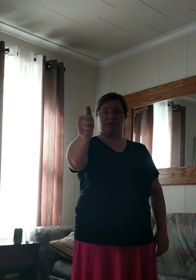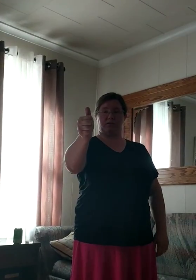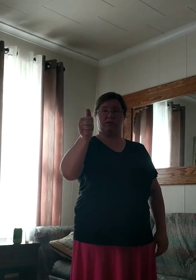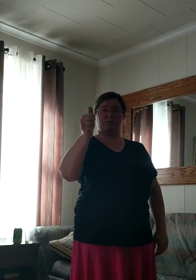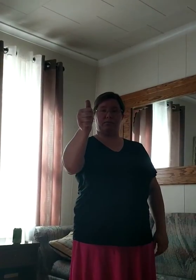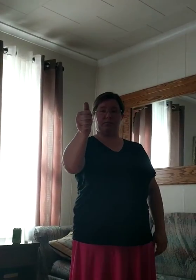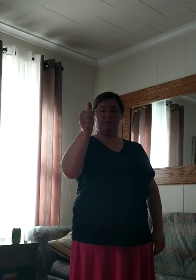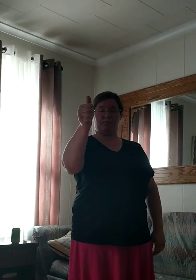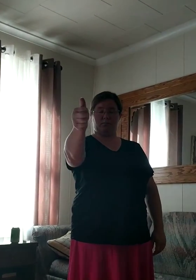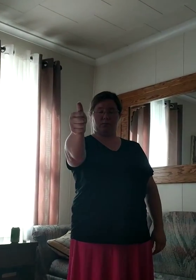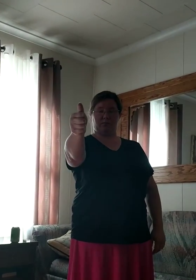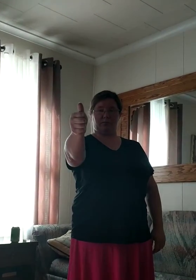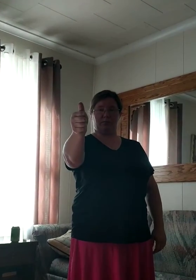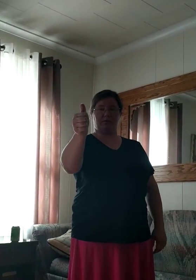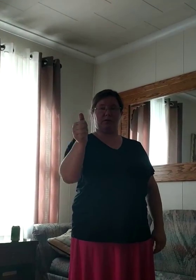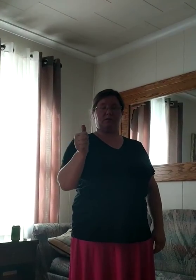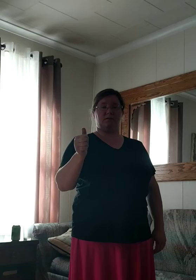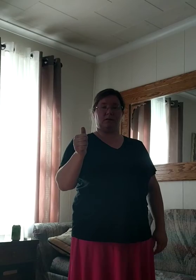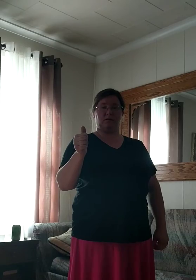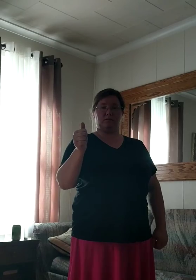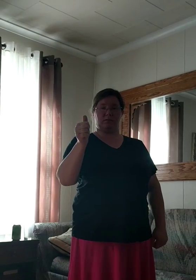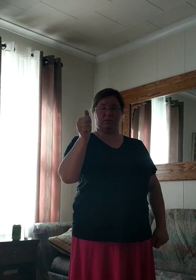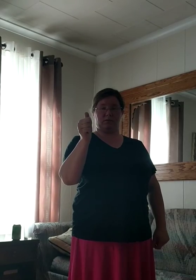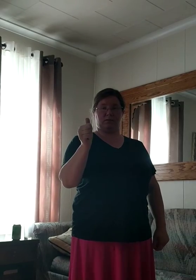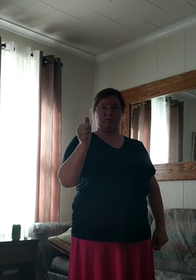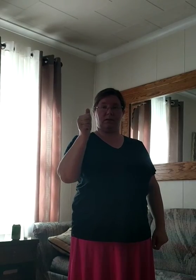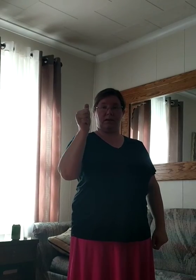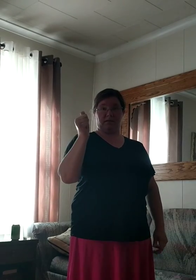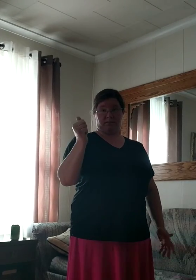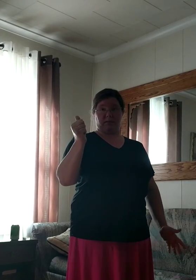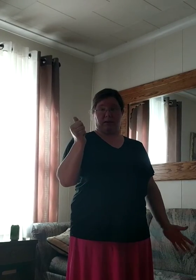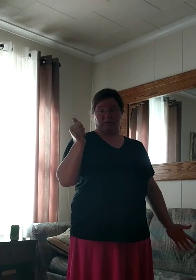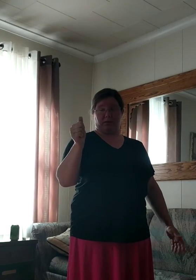push it towards the yourself.